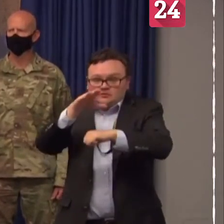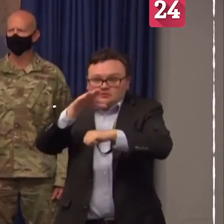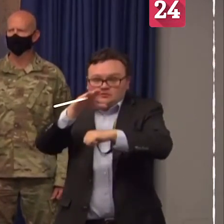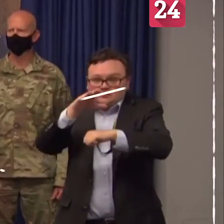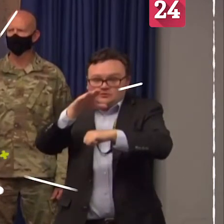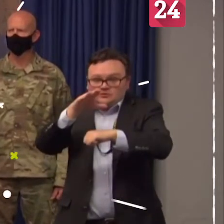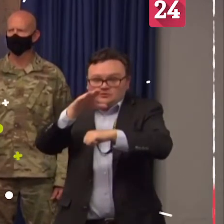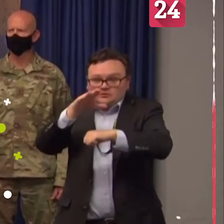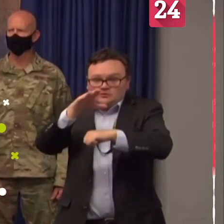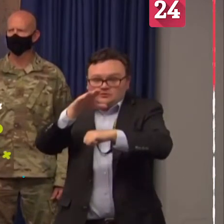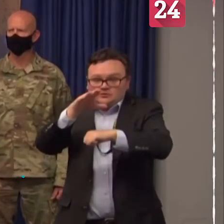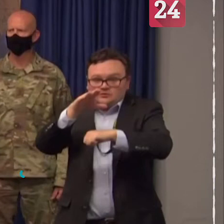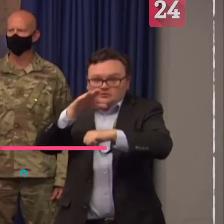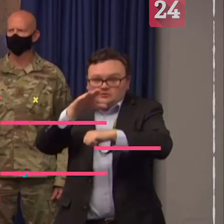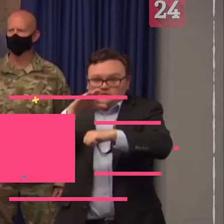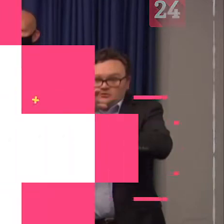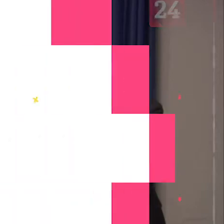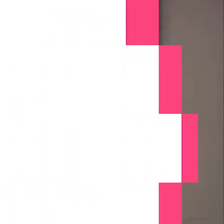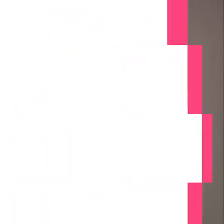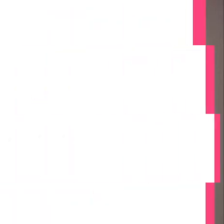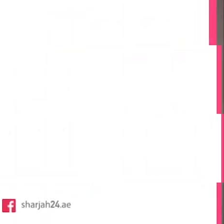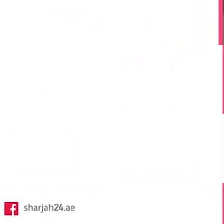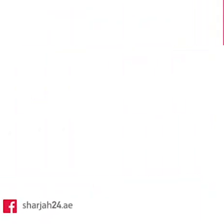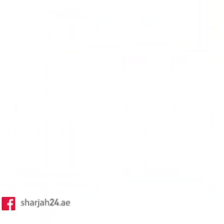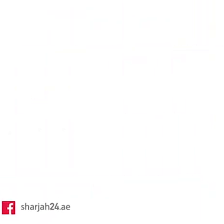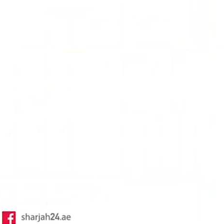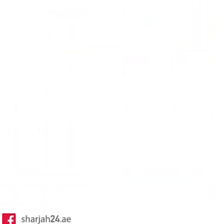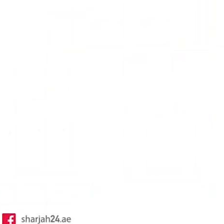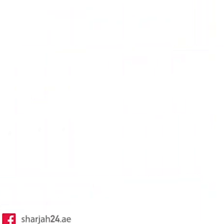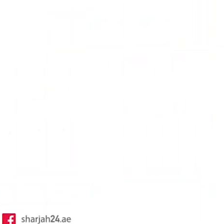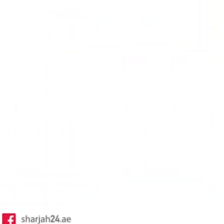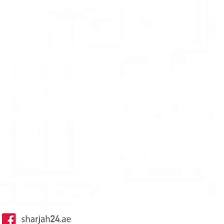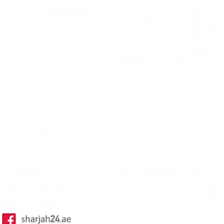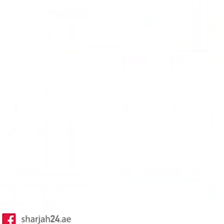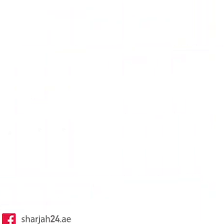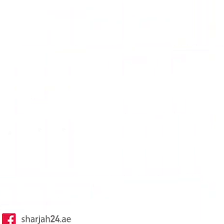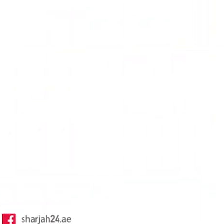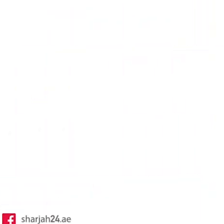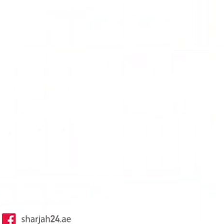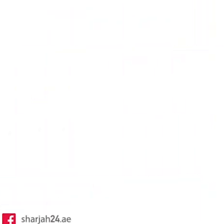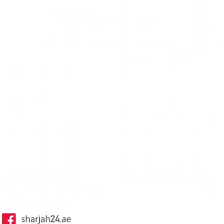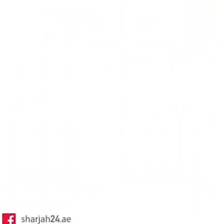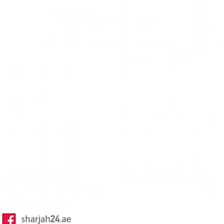Thanks. We'll see you next time.